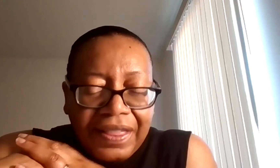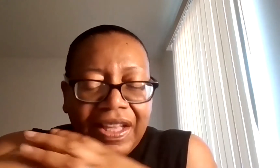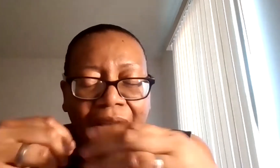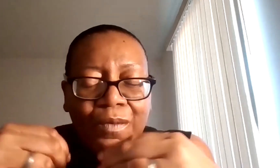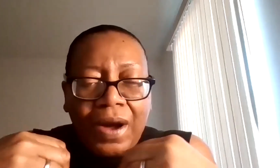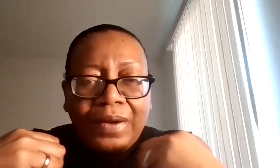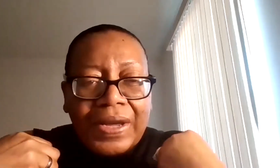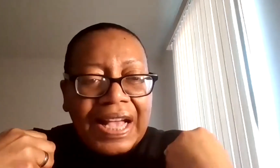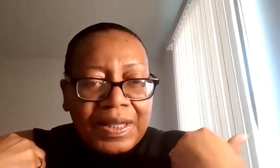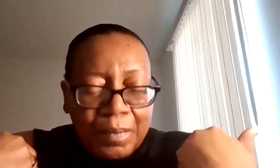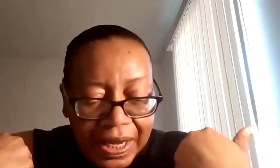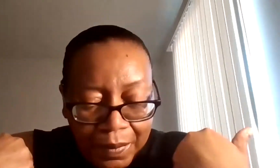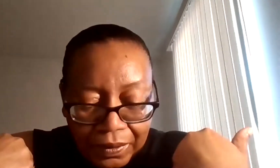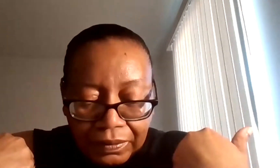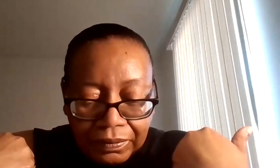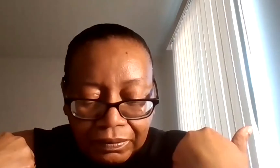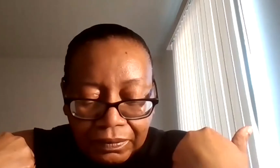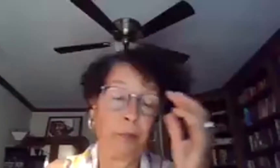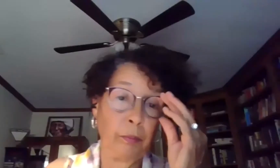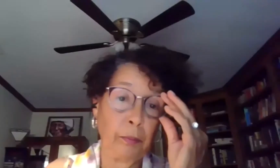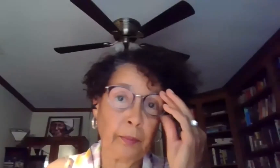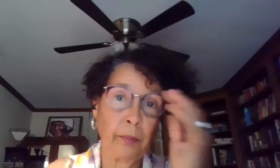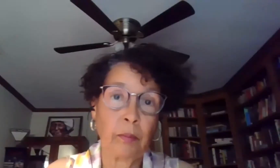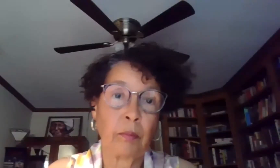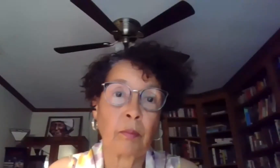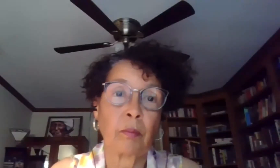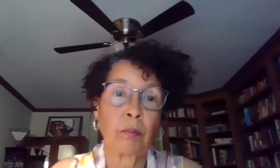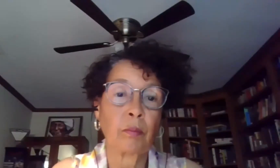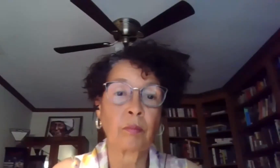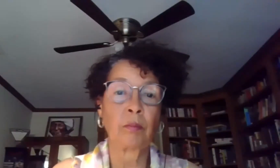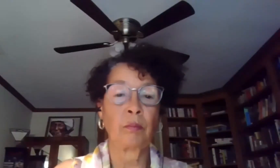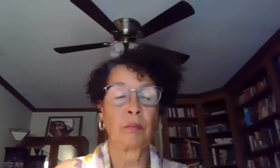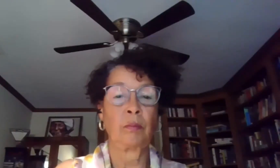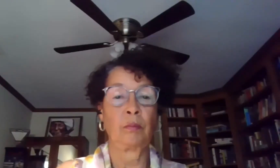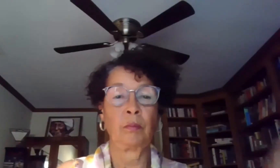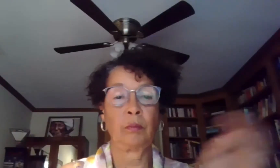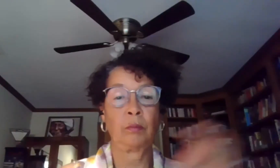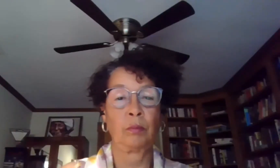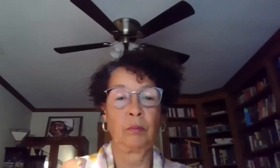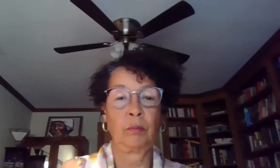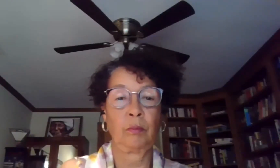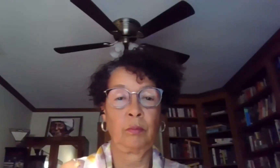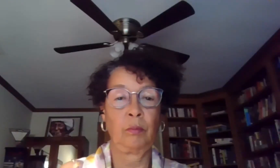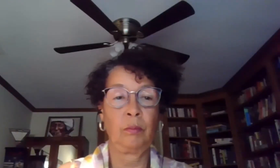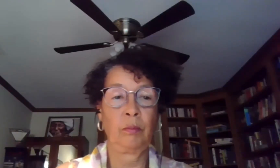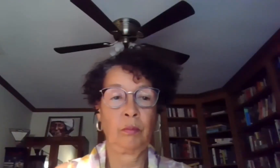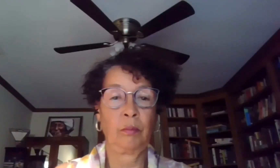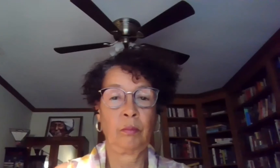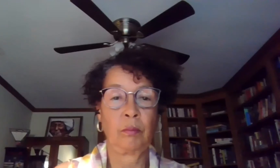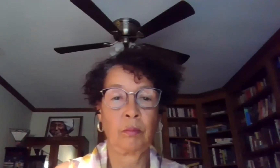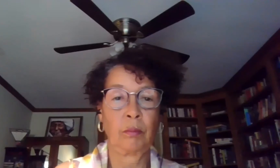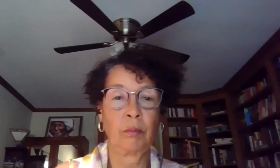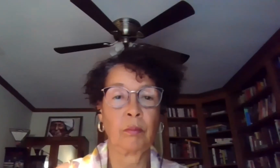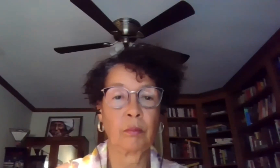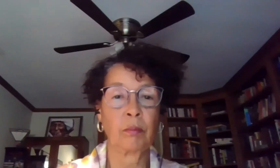I think that what we as a people, and